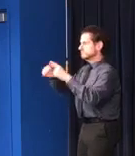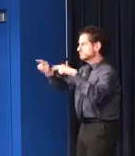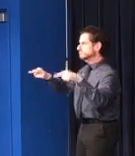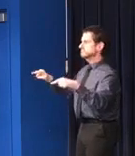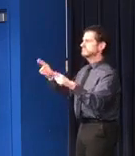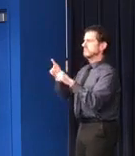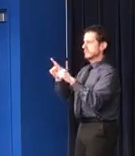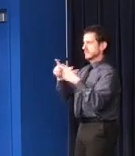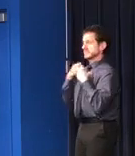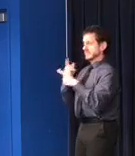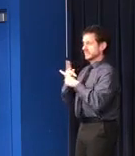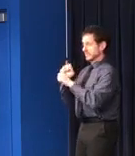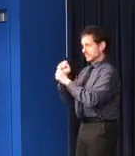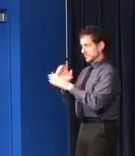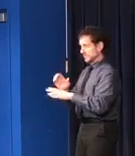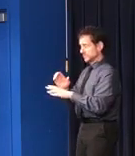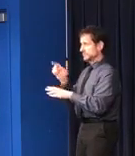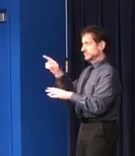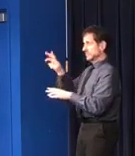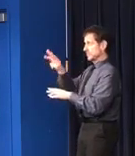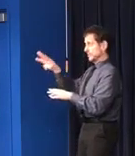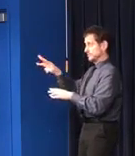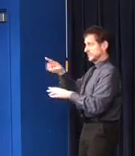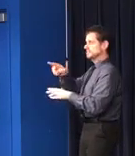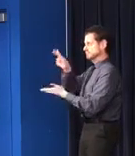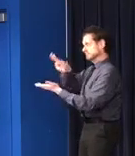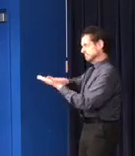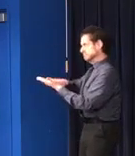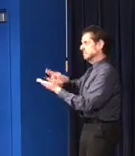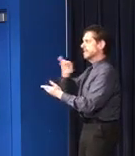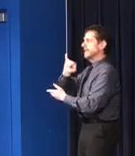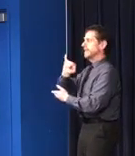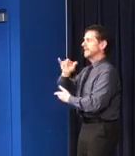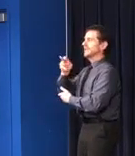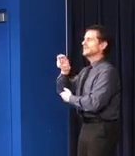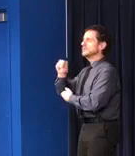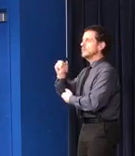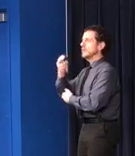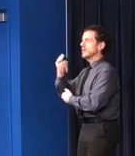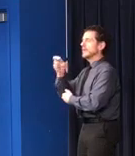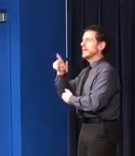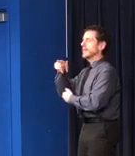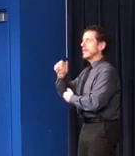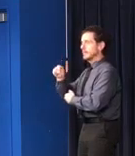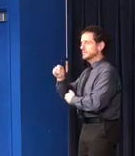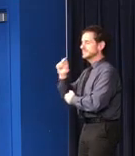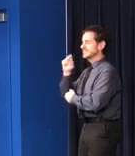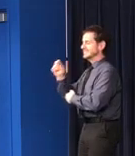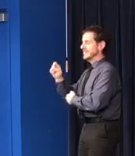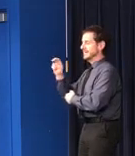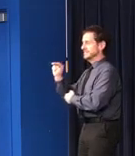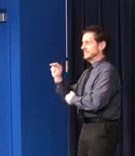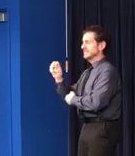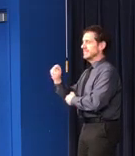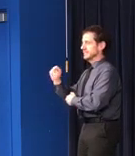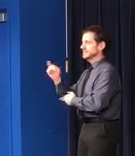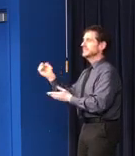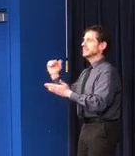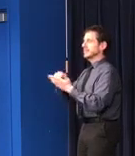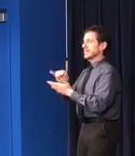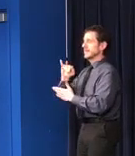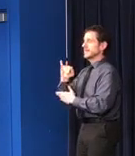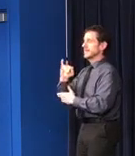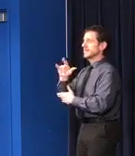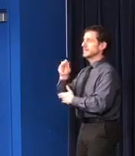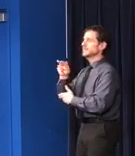Please register on our website at Illinoishelps.net. Illinoishelps